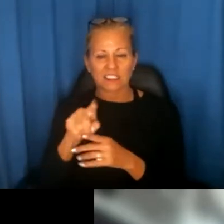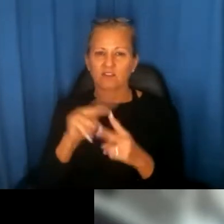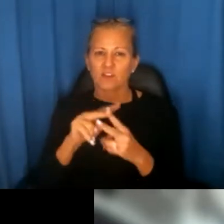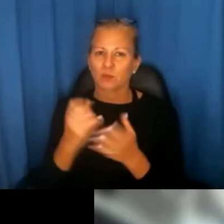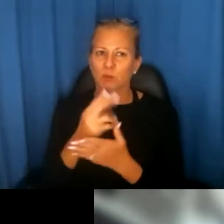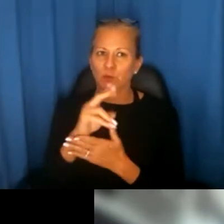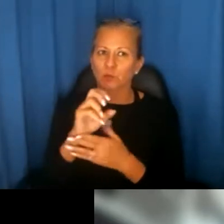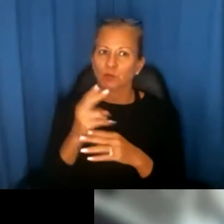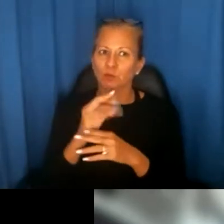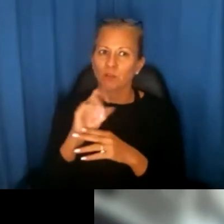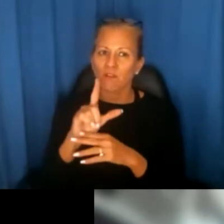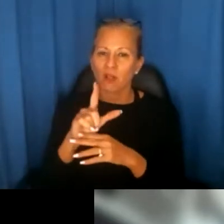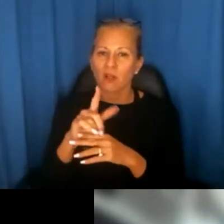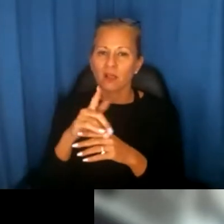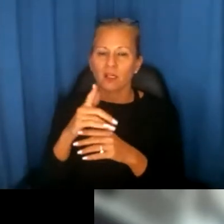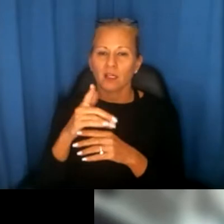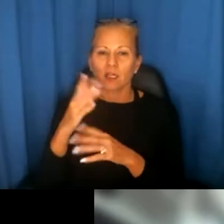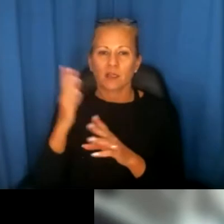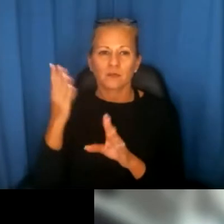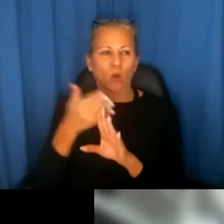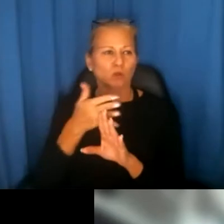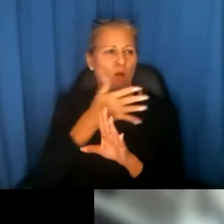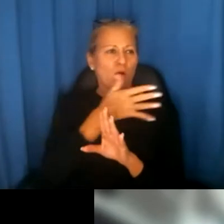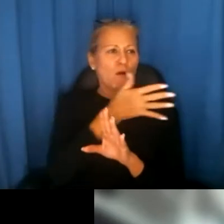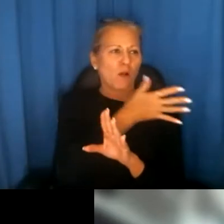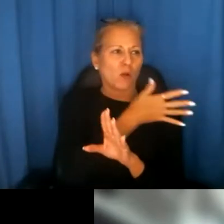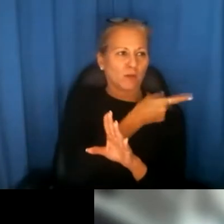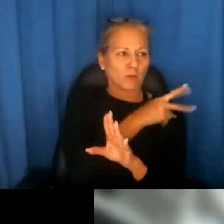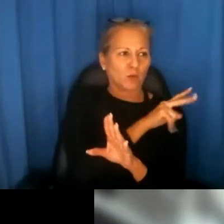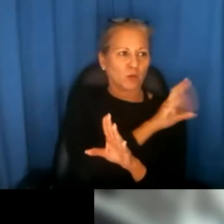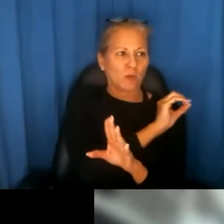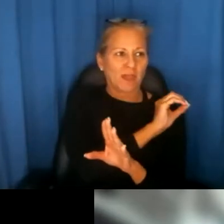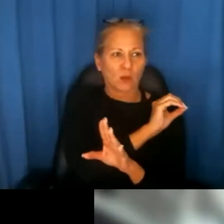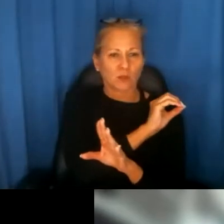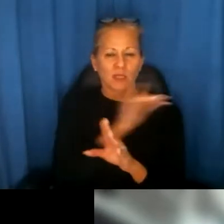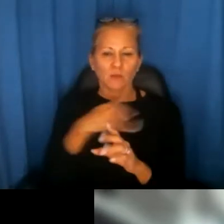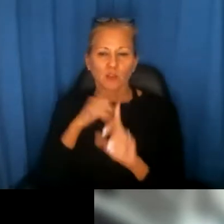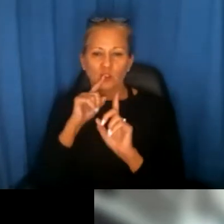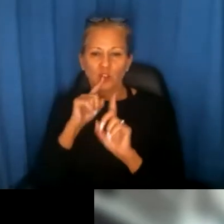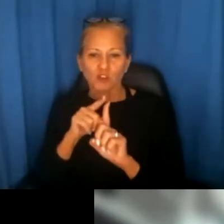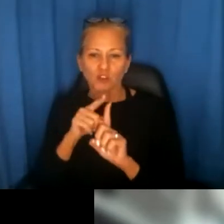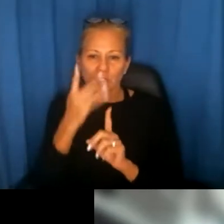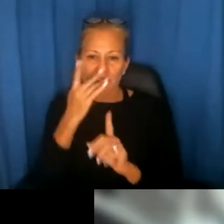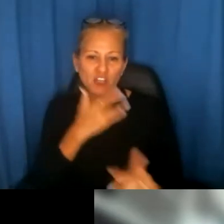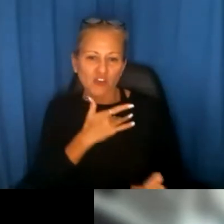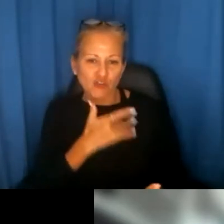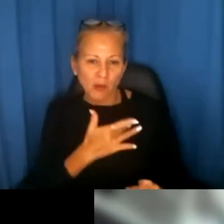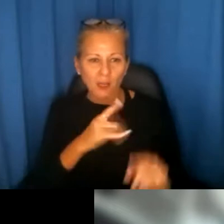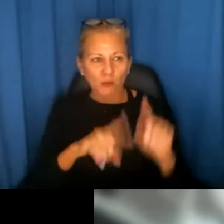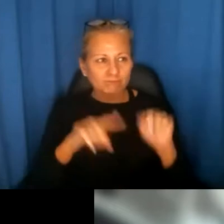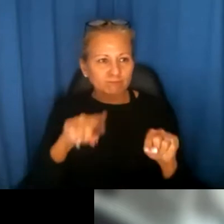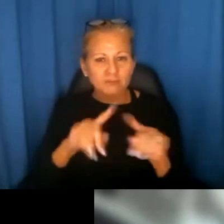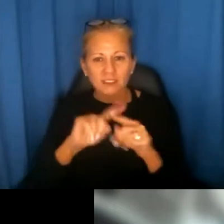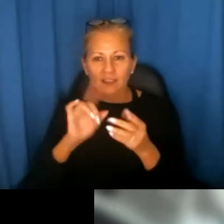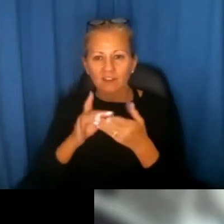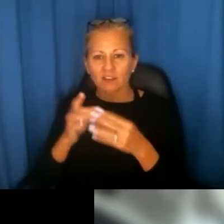goes back to 2000. And so I'm sure with different queries, if you could answer that specific question of a trend or difference in evictions over